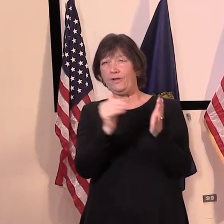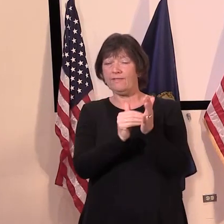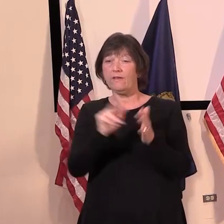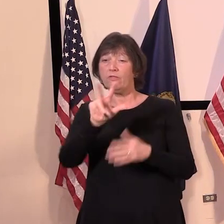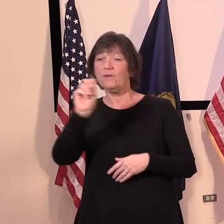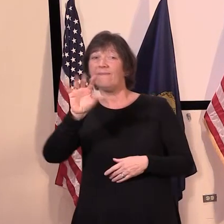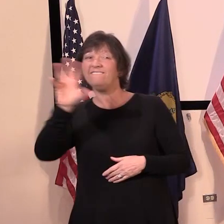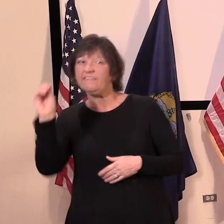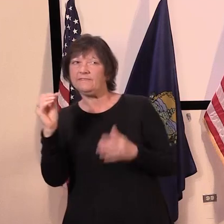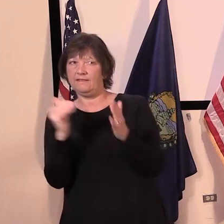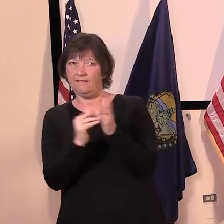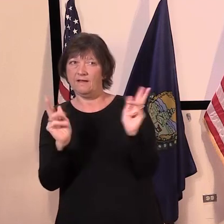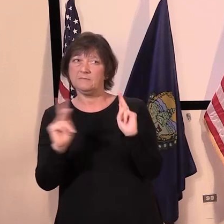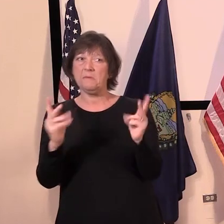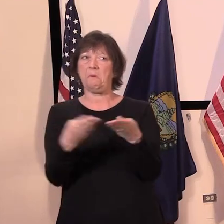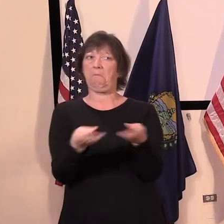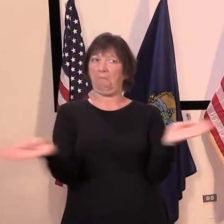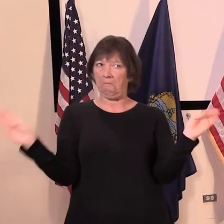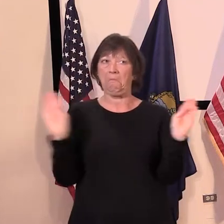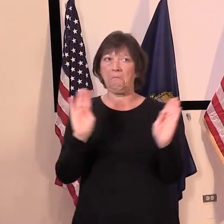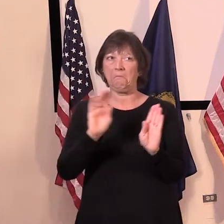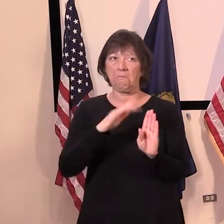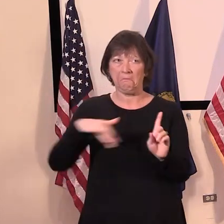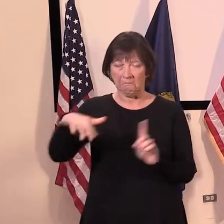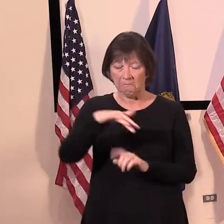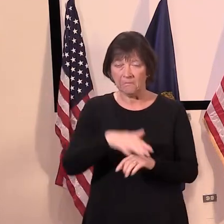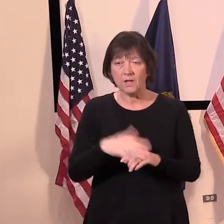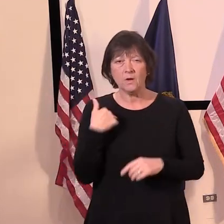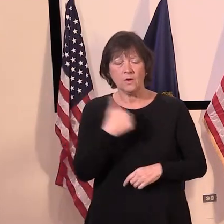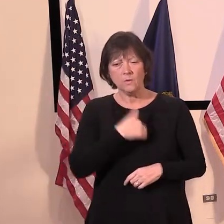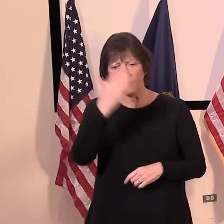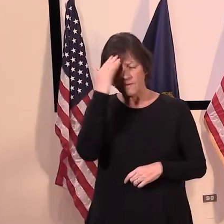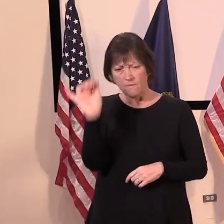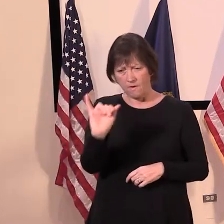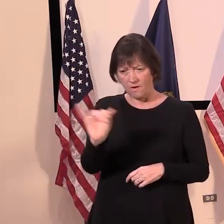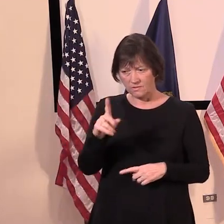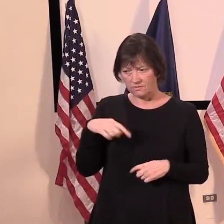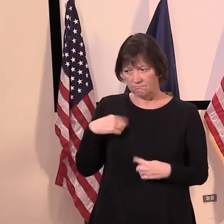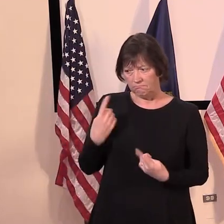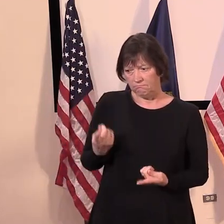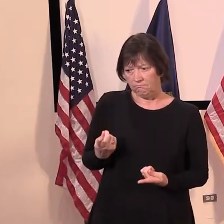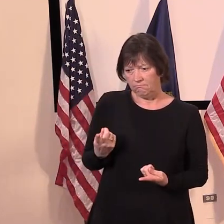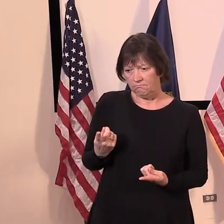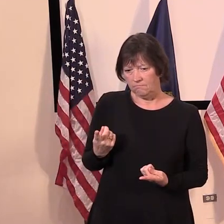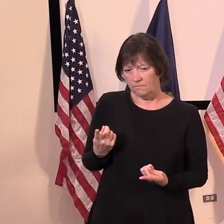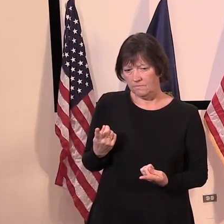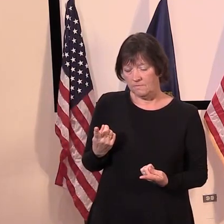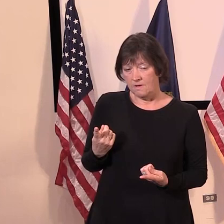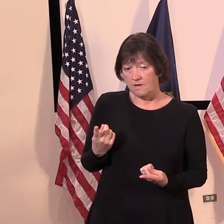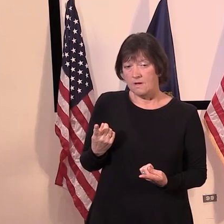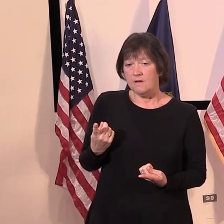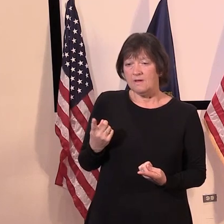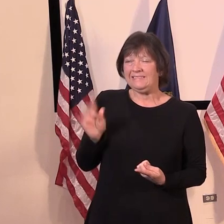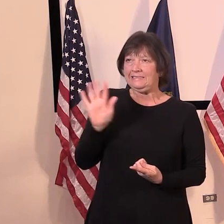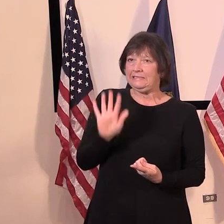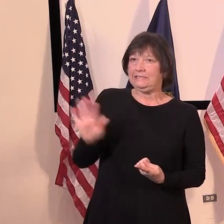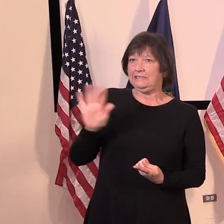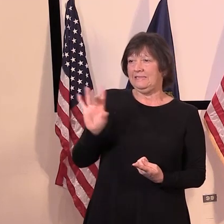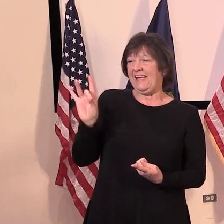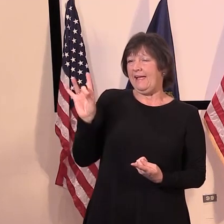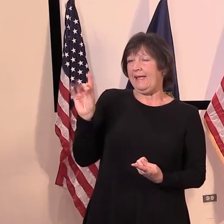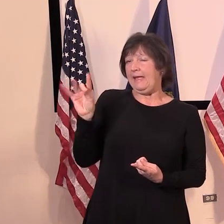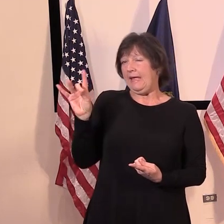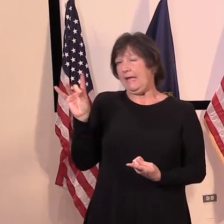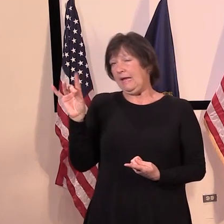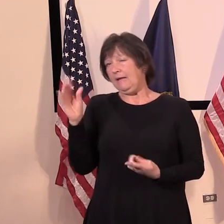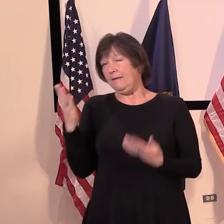under normal circumstances. We know also that we've received roughly 80